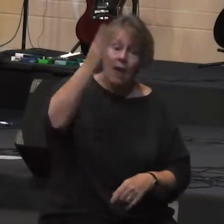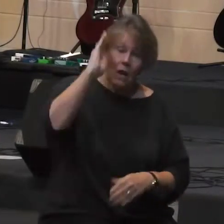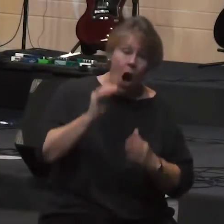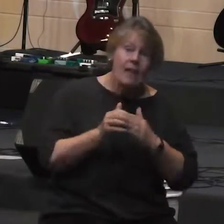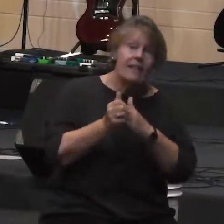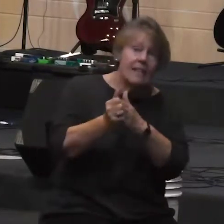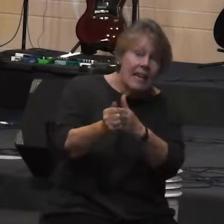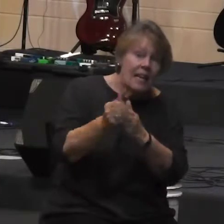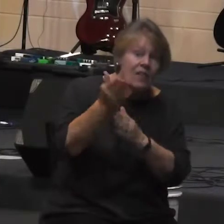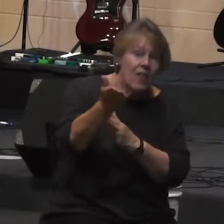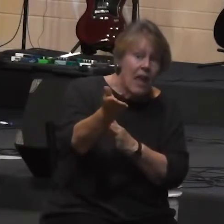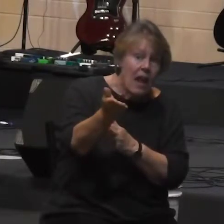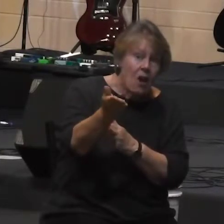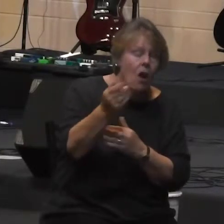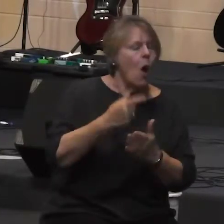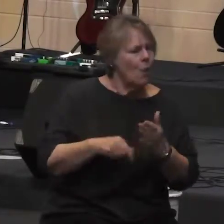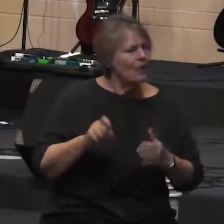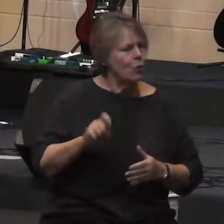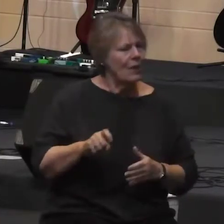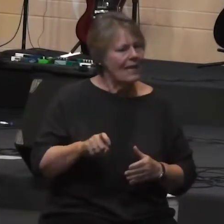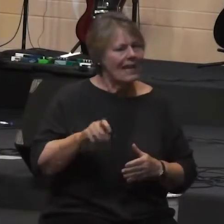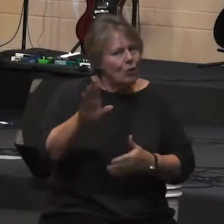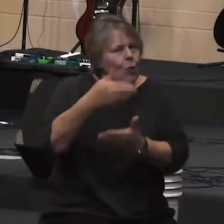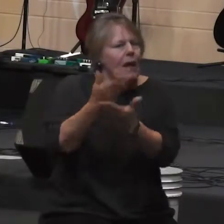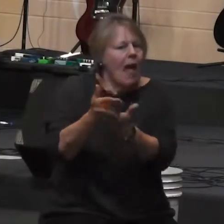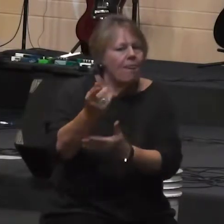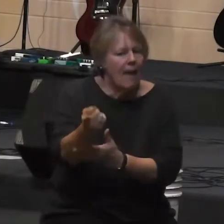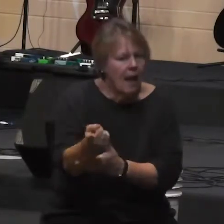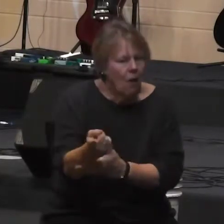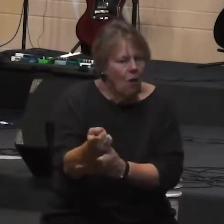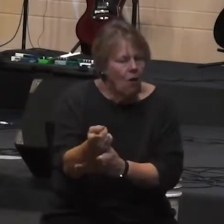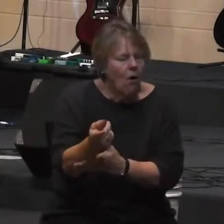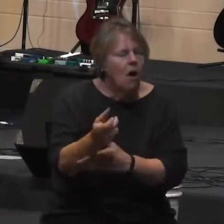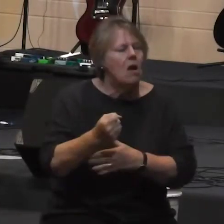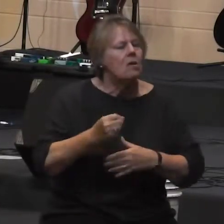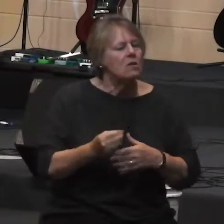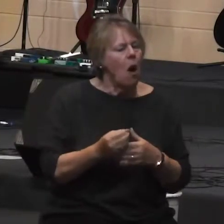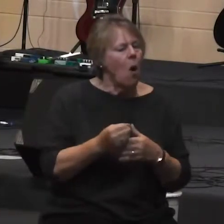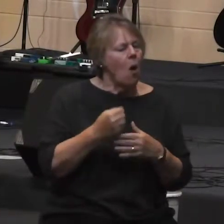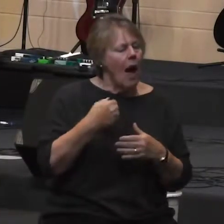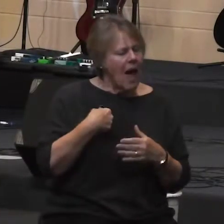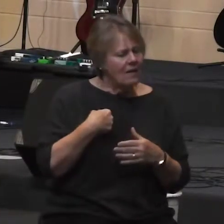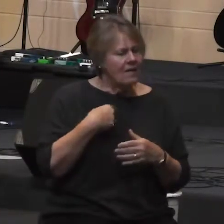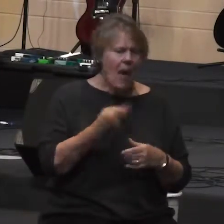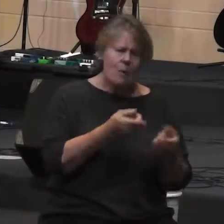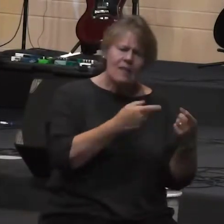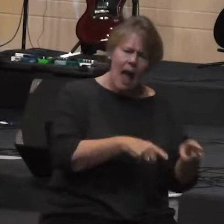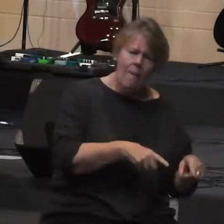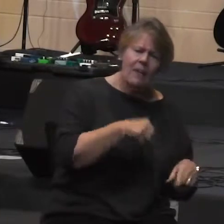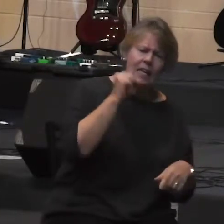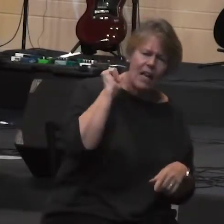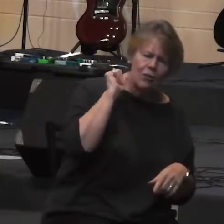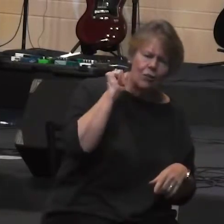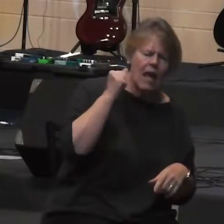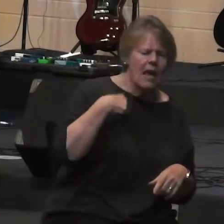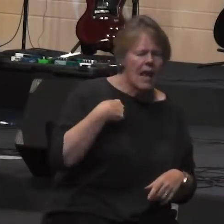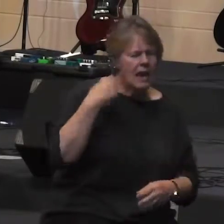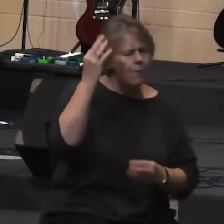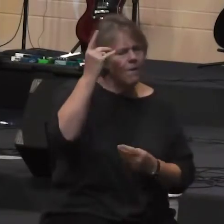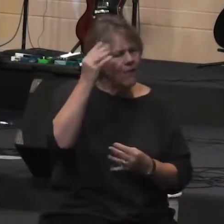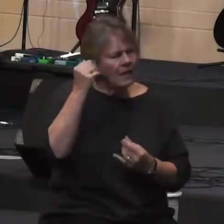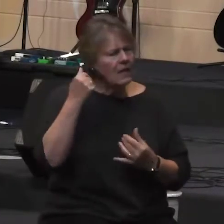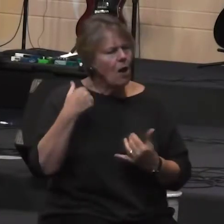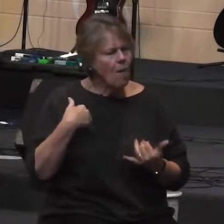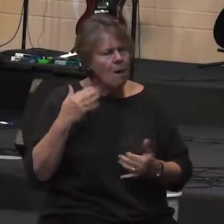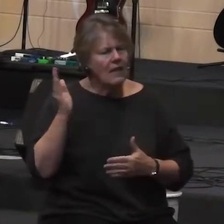but as I was reading again this passage and reflecting on that day I recognized something when I think about